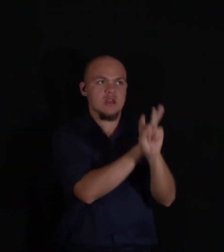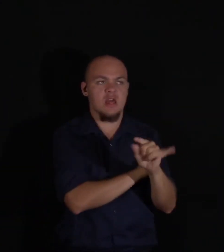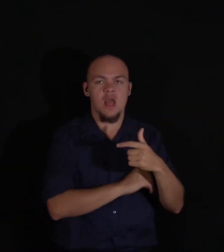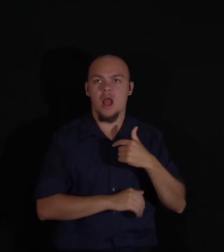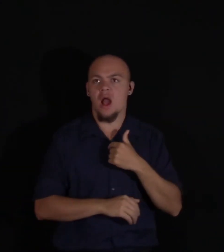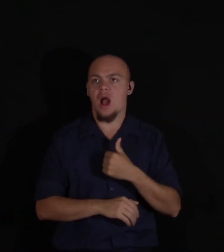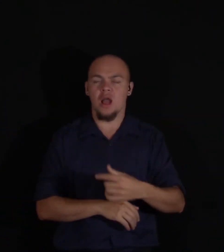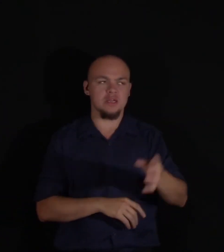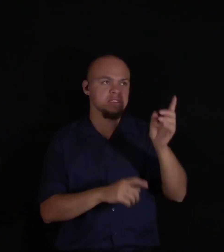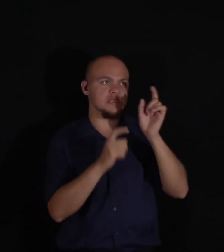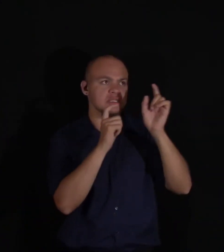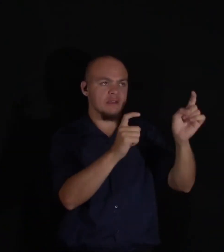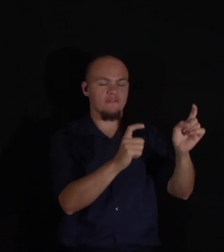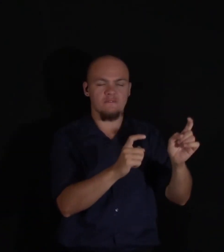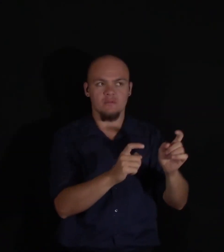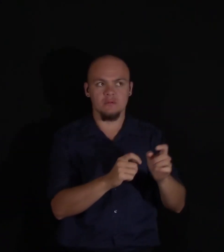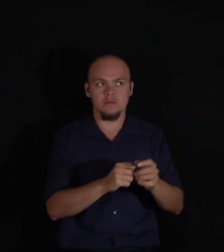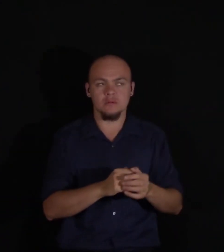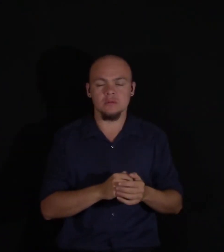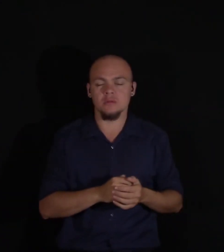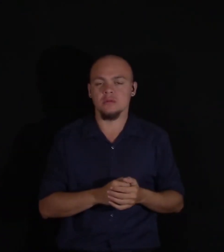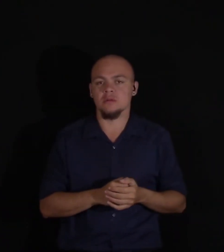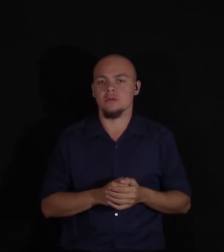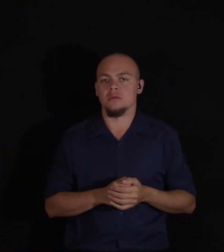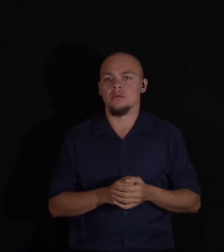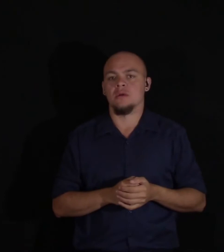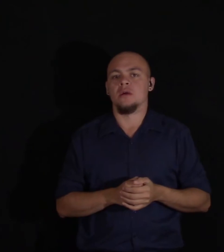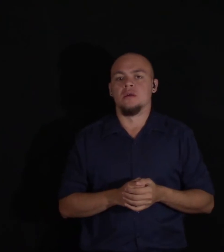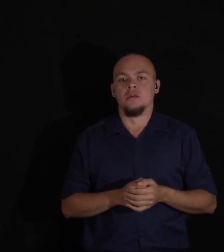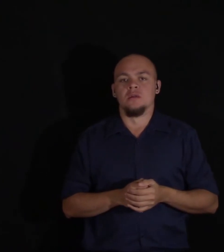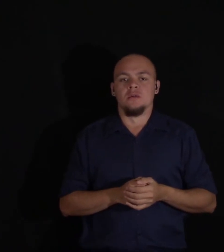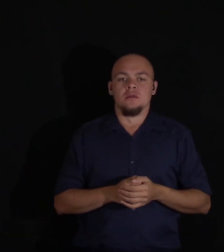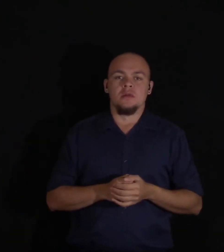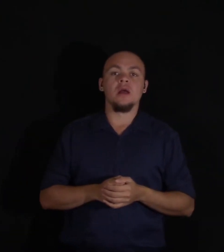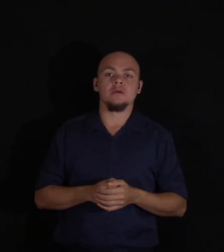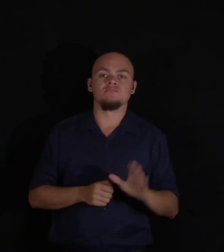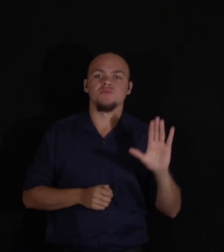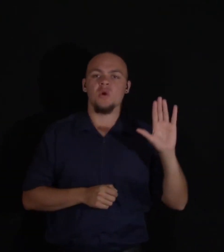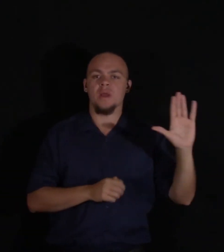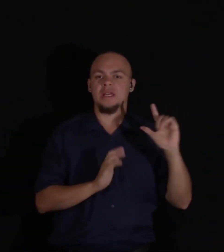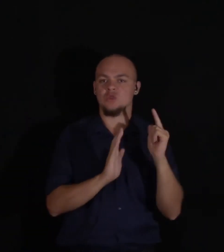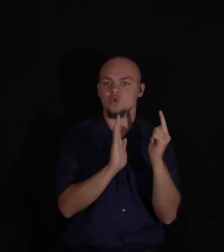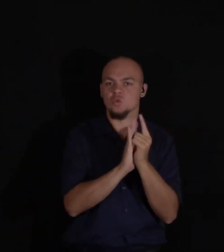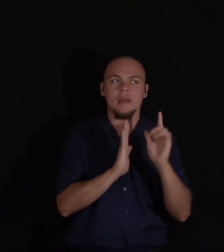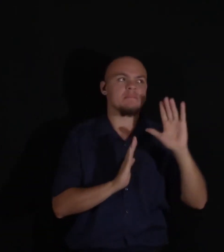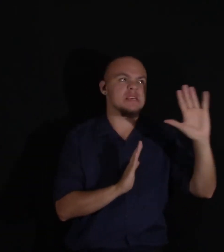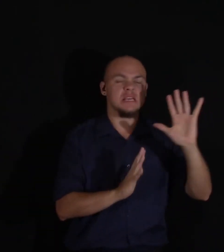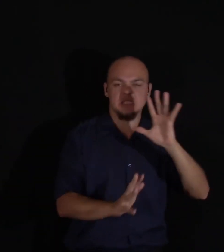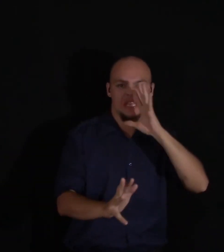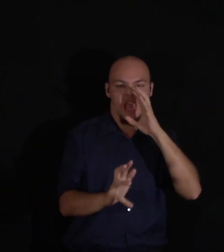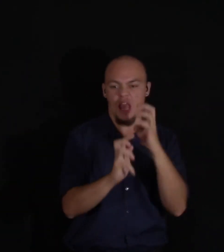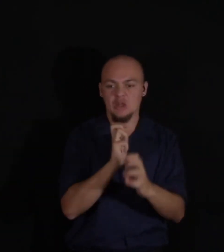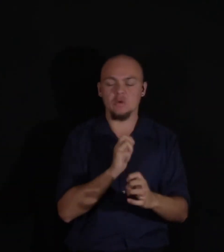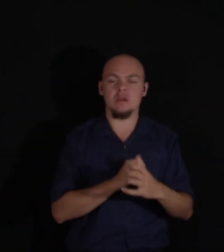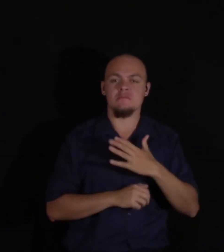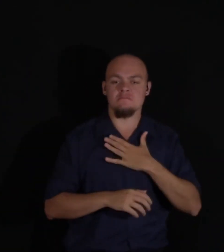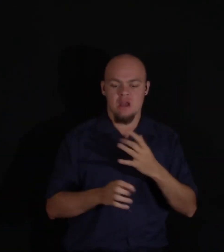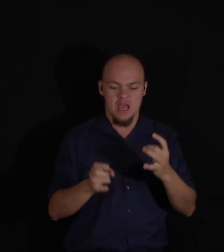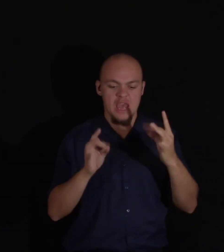bestowed. When I reflected on his crimes and malice, my hatred and revenge burst